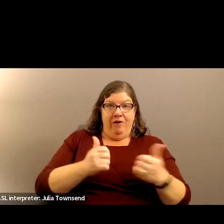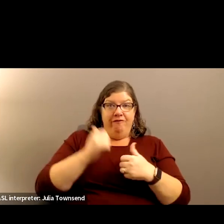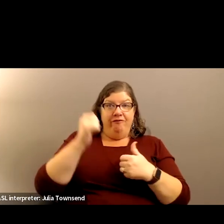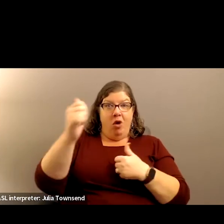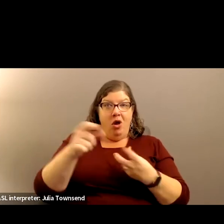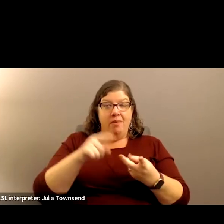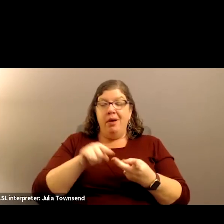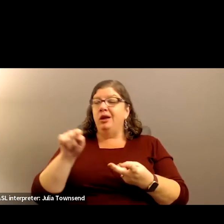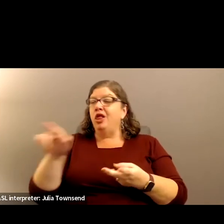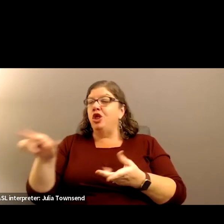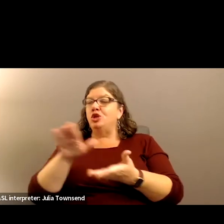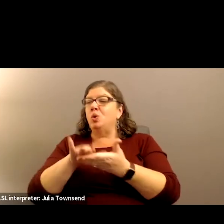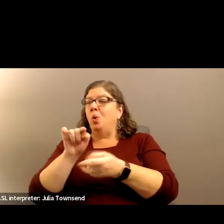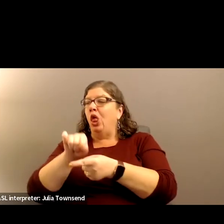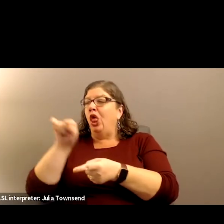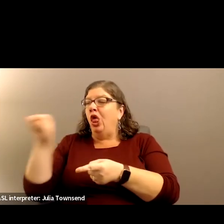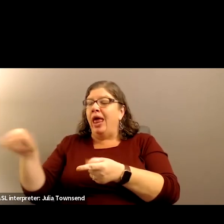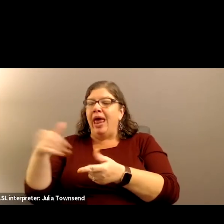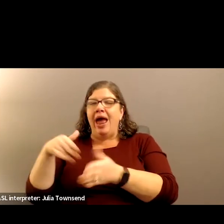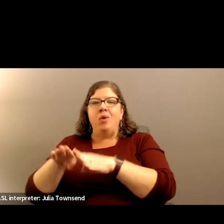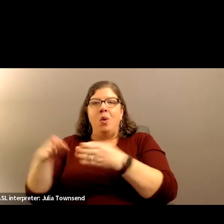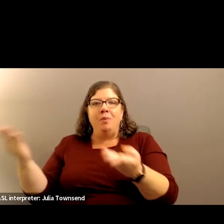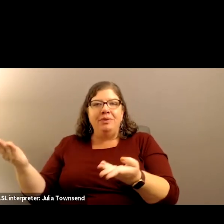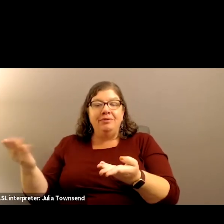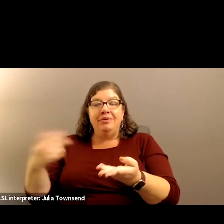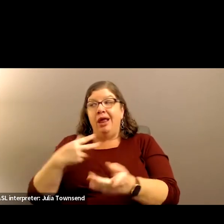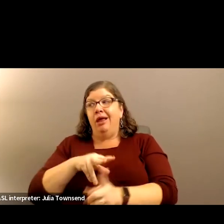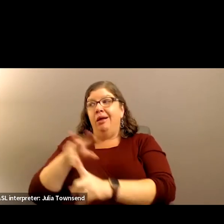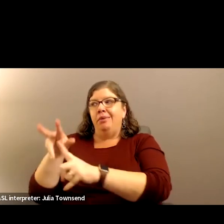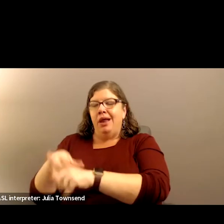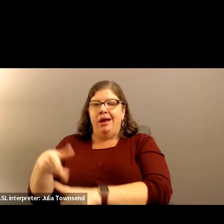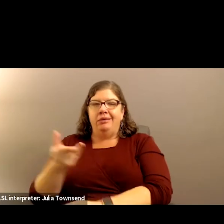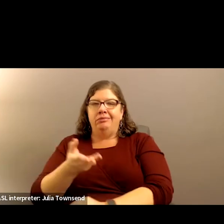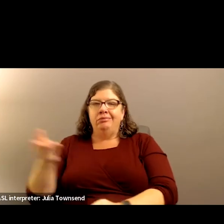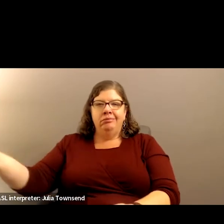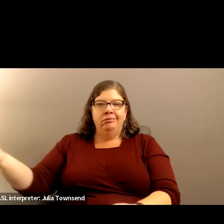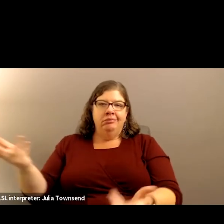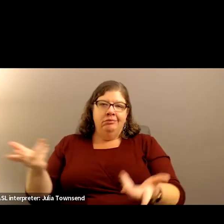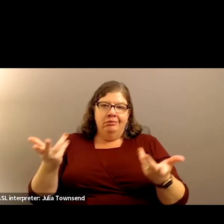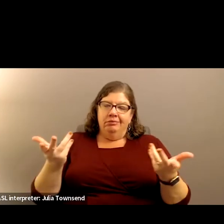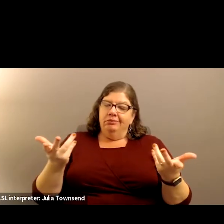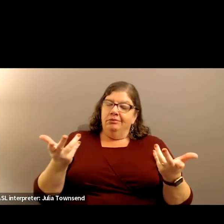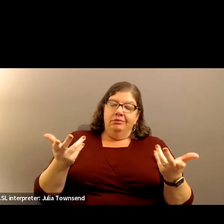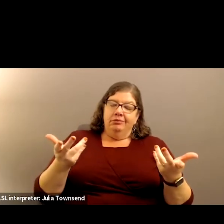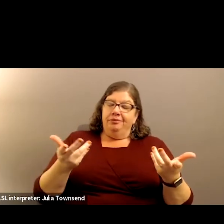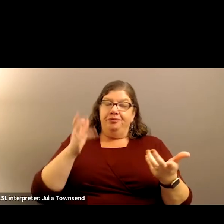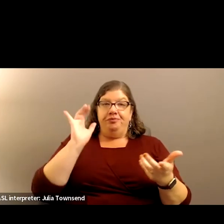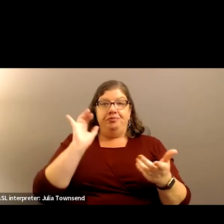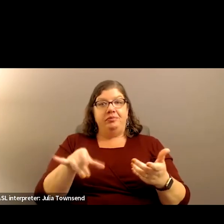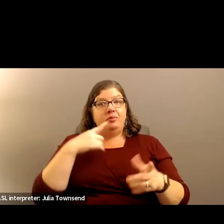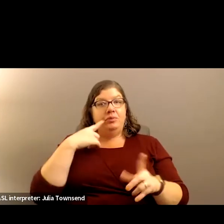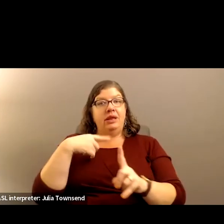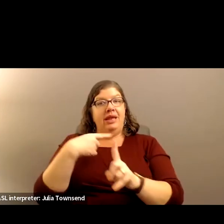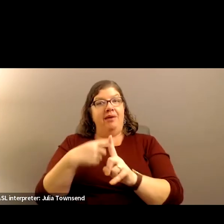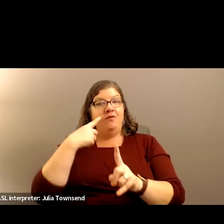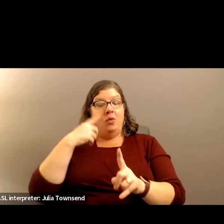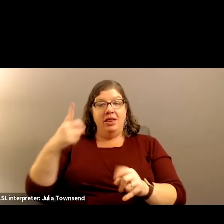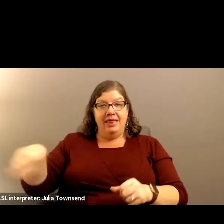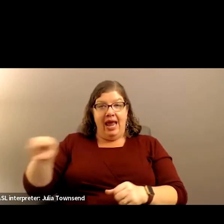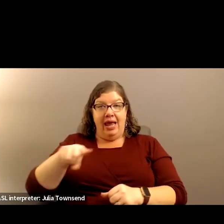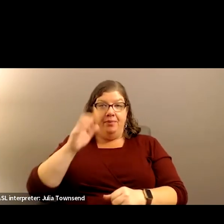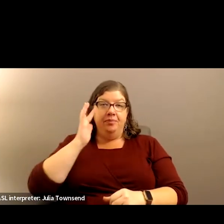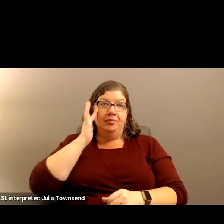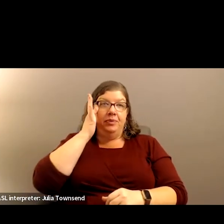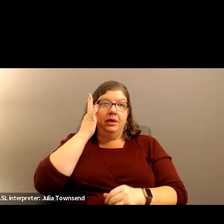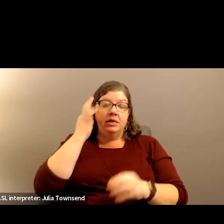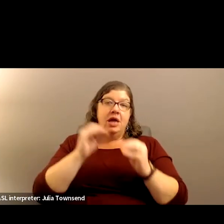school districts everywhere were opening positions, needing employees. And so that was advantageous to them because they